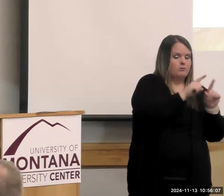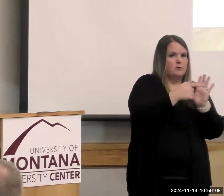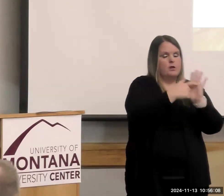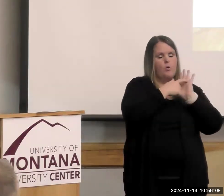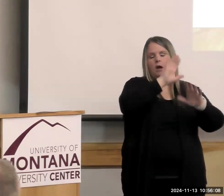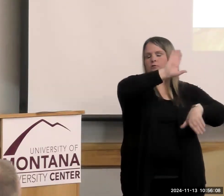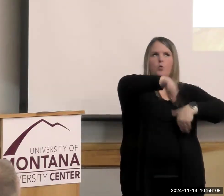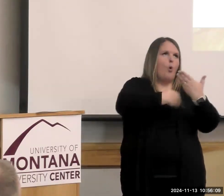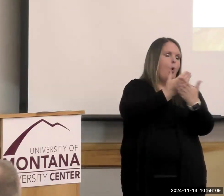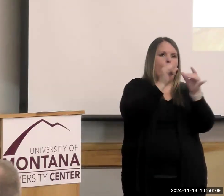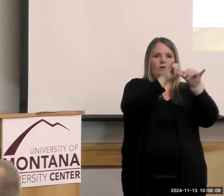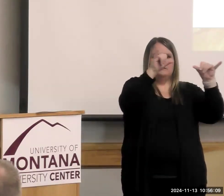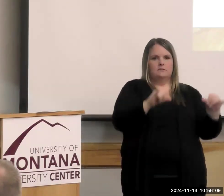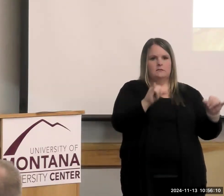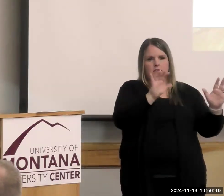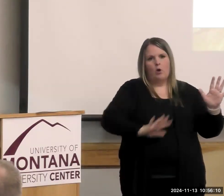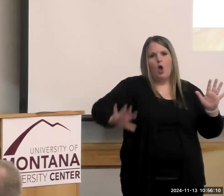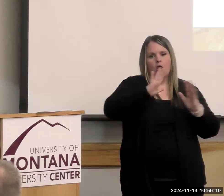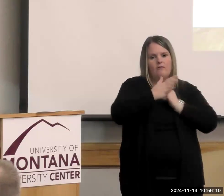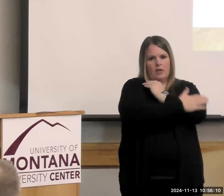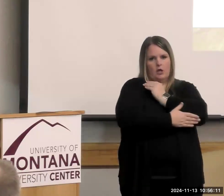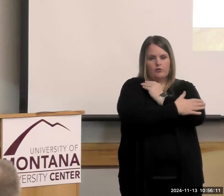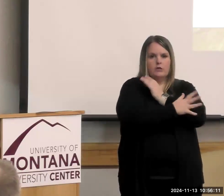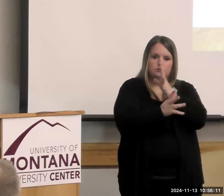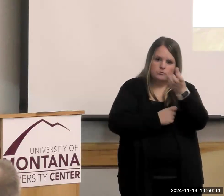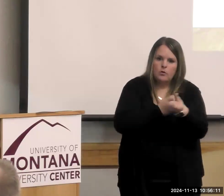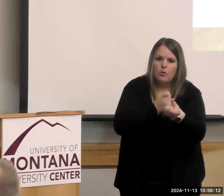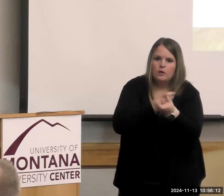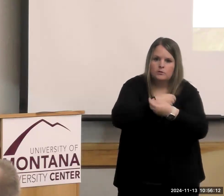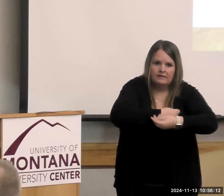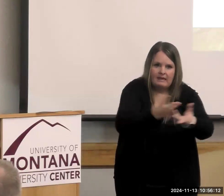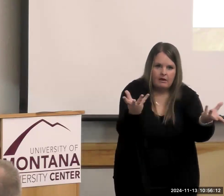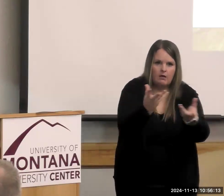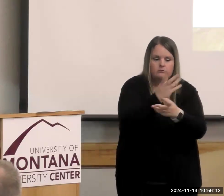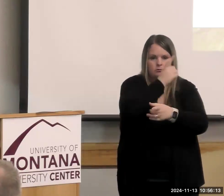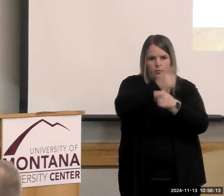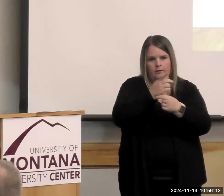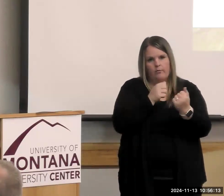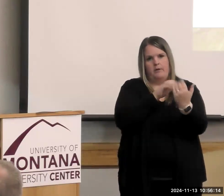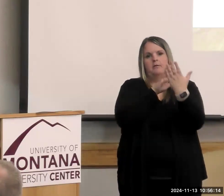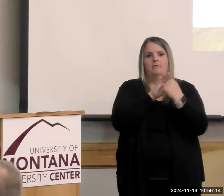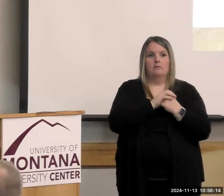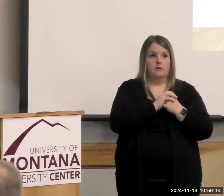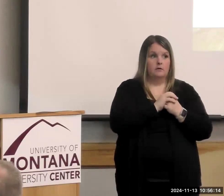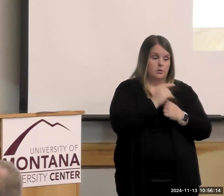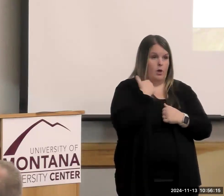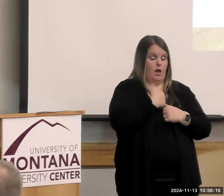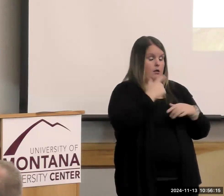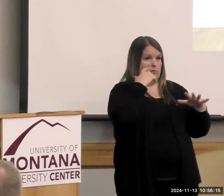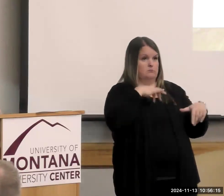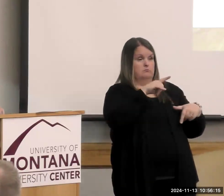system of our country to be involved and supportive. And so I thought that the list of who was invited is just